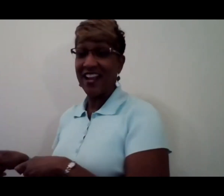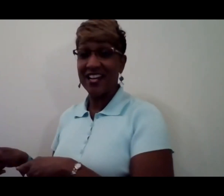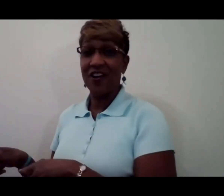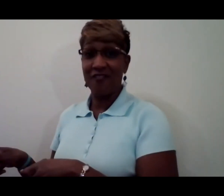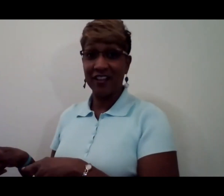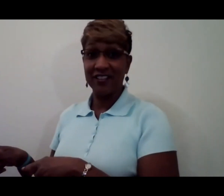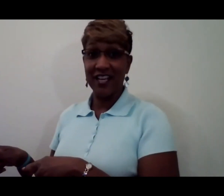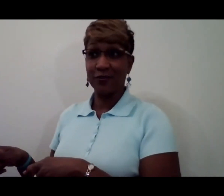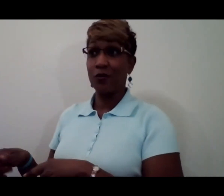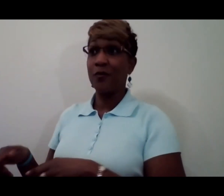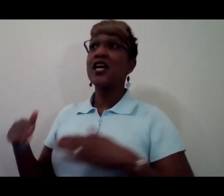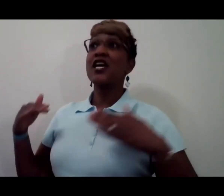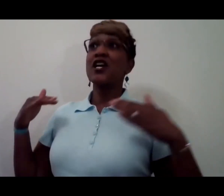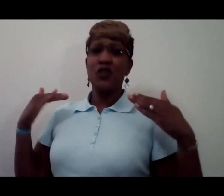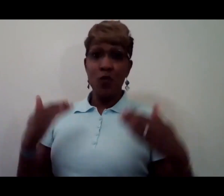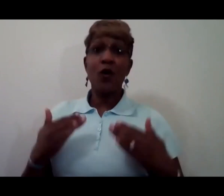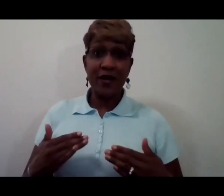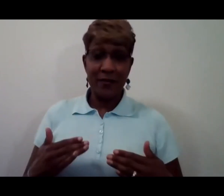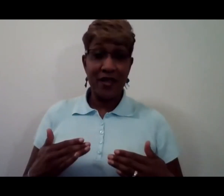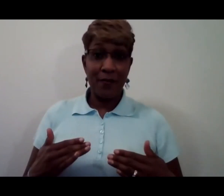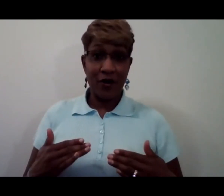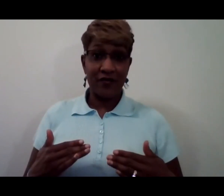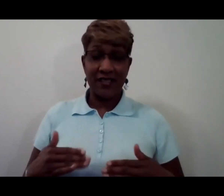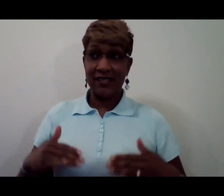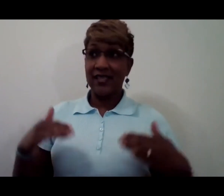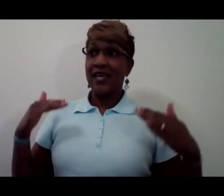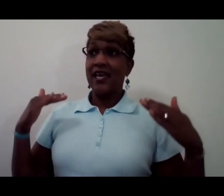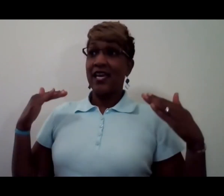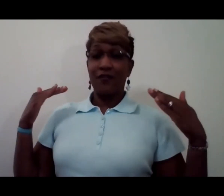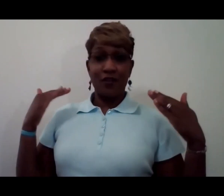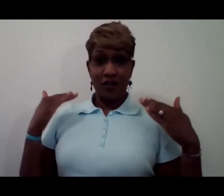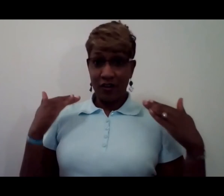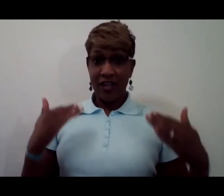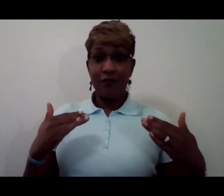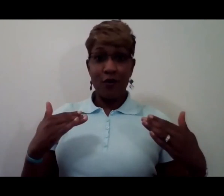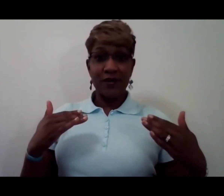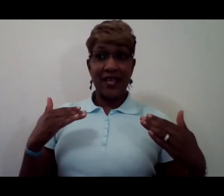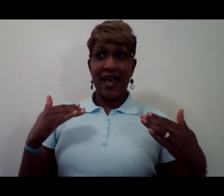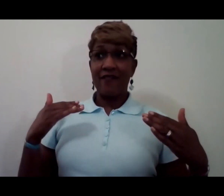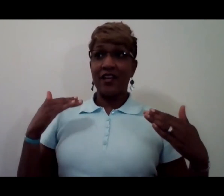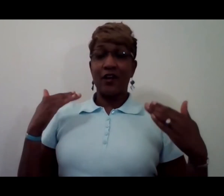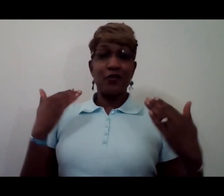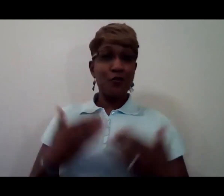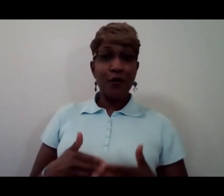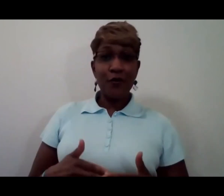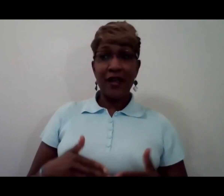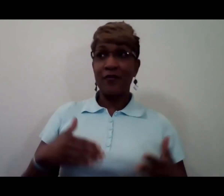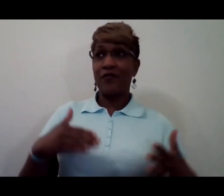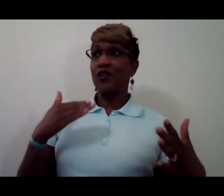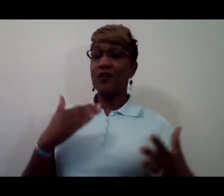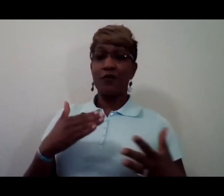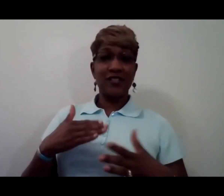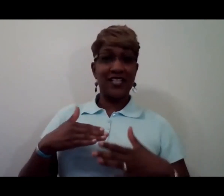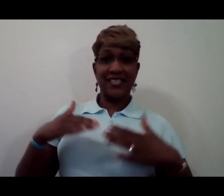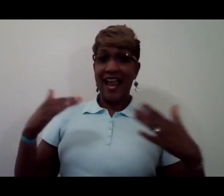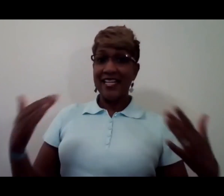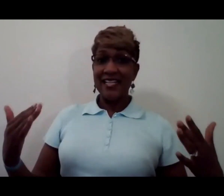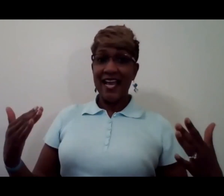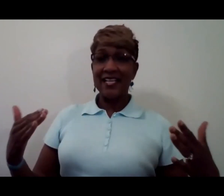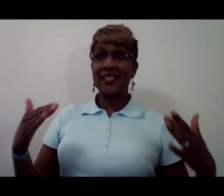it in our regular test group you will want to be a part of this if you're looking forward to having a new program if you're looking forward to this 80 days